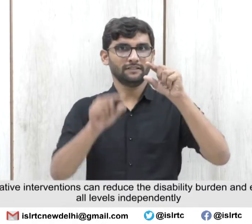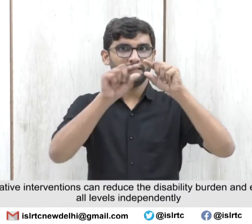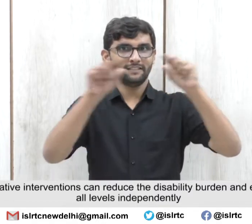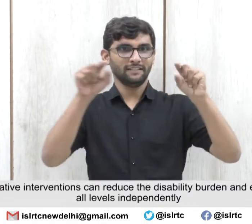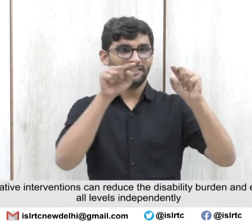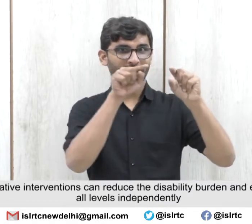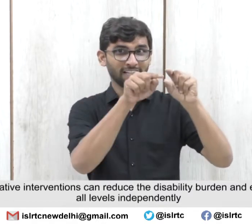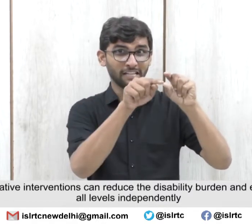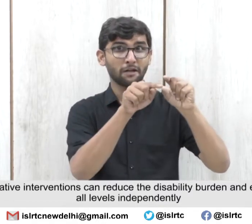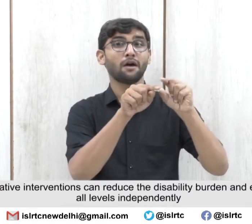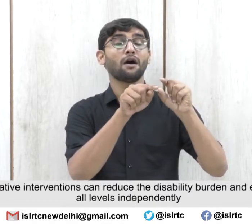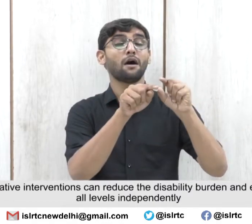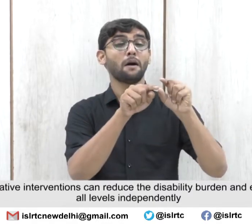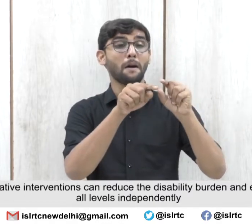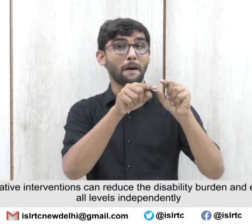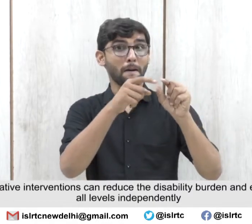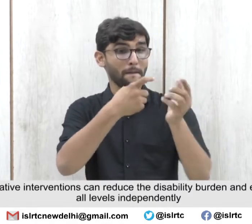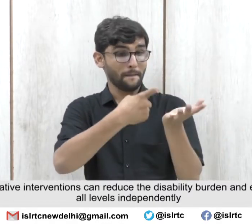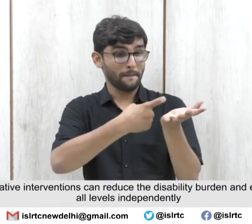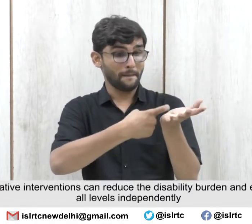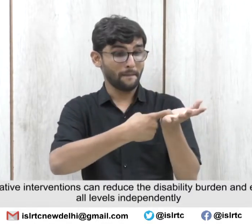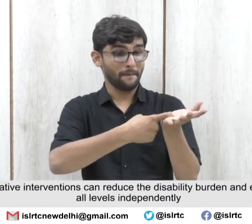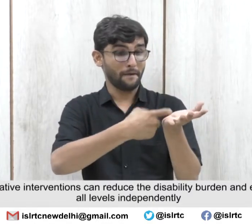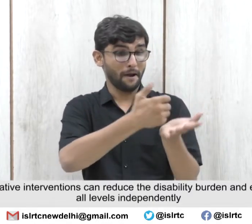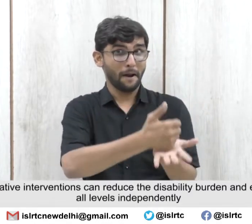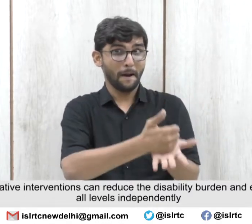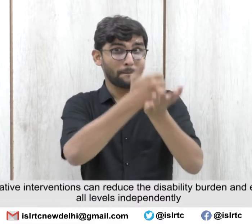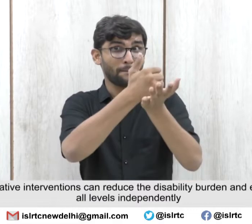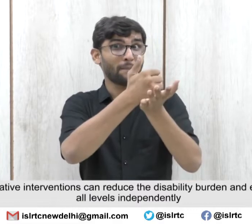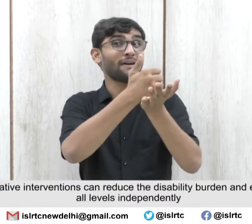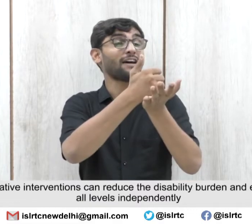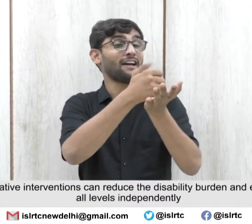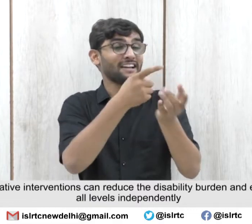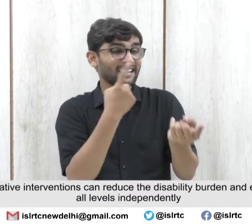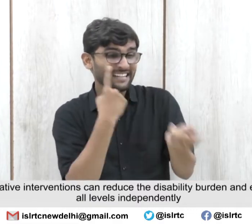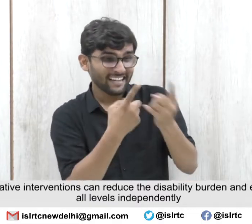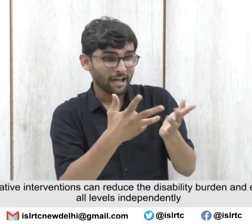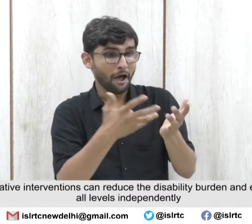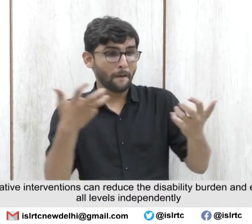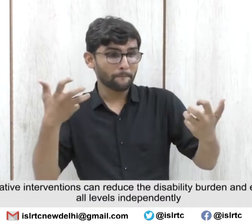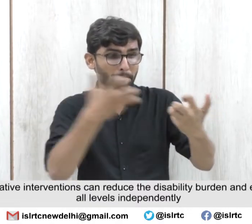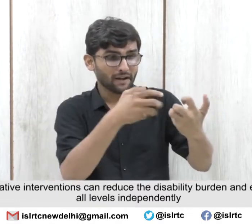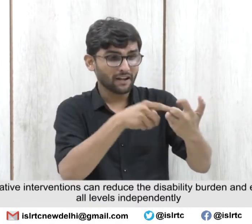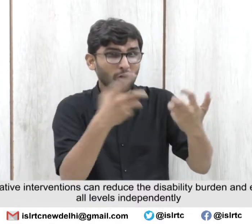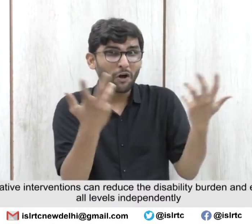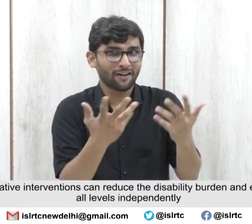appropriate rehabilitative intervention can reduce the